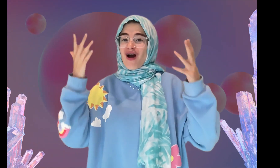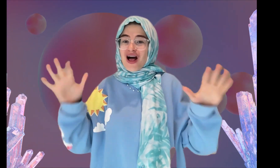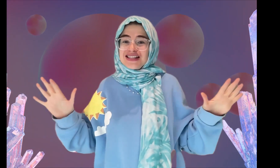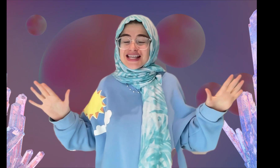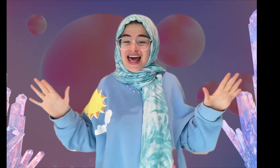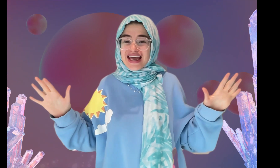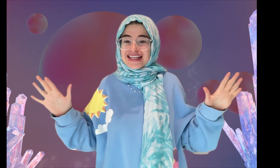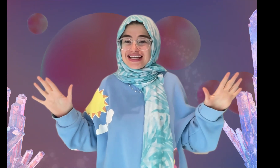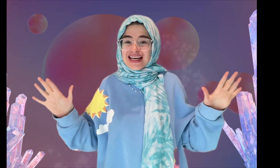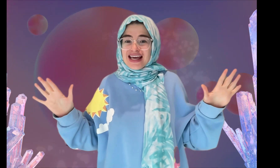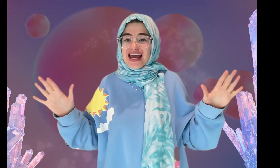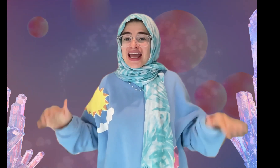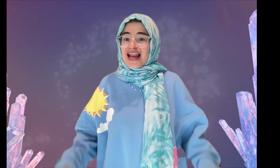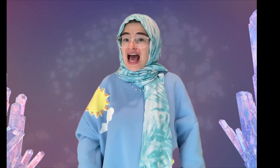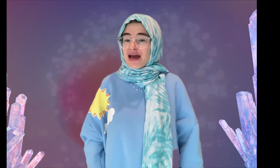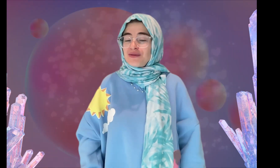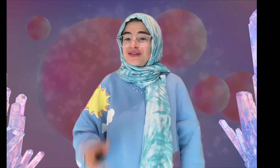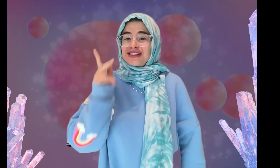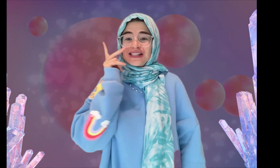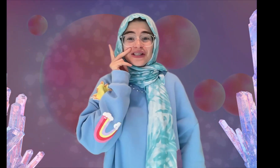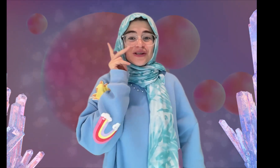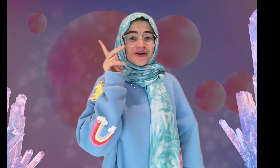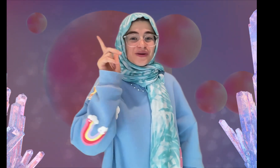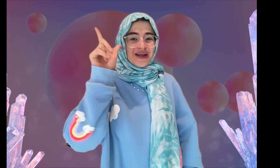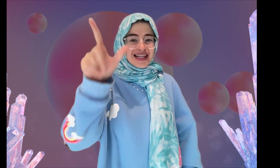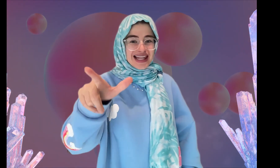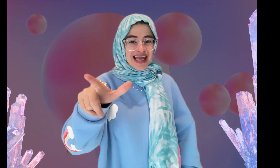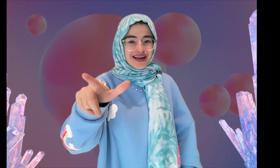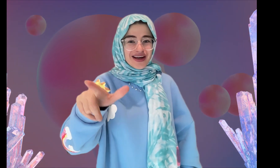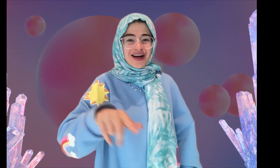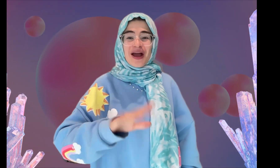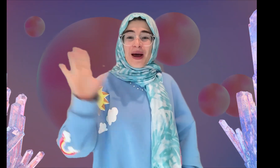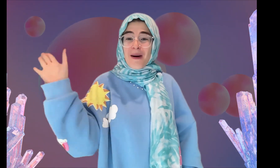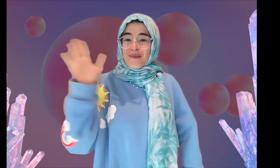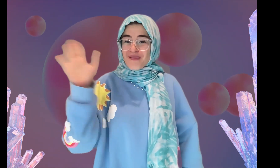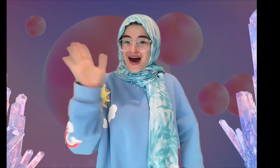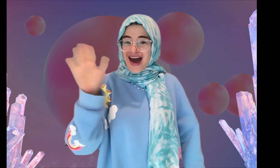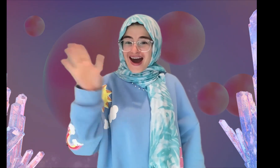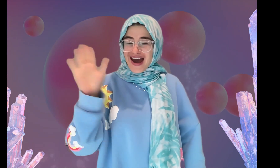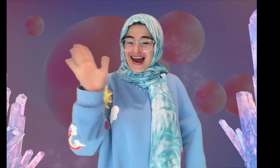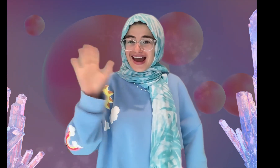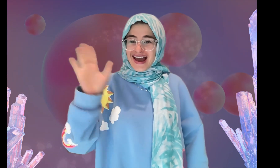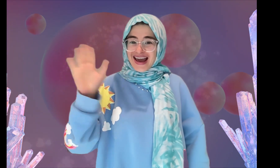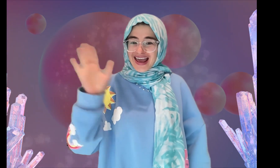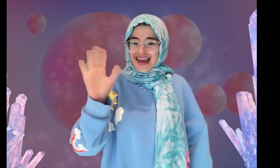all done and I will see you later bye bye you you.